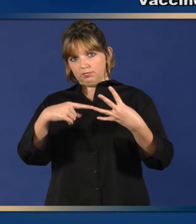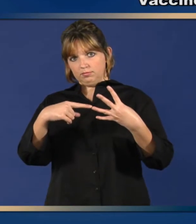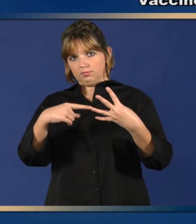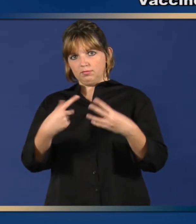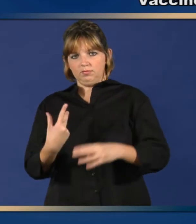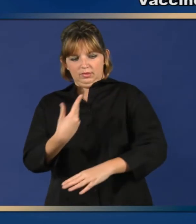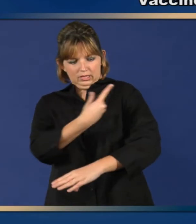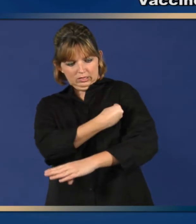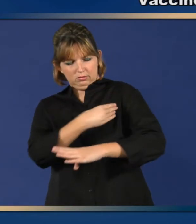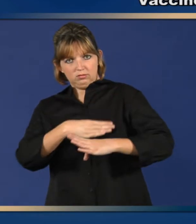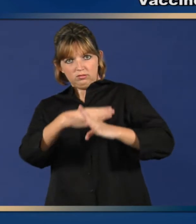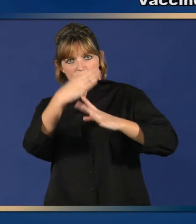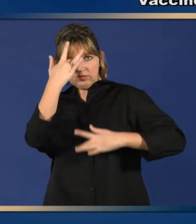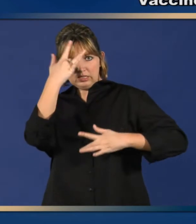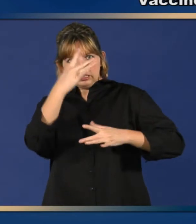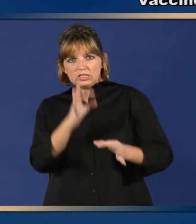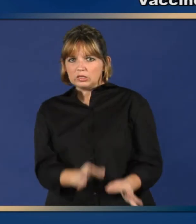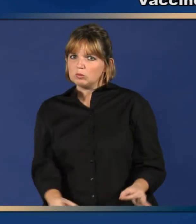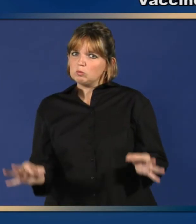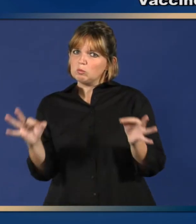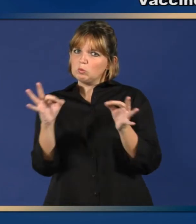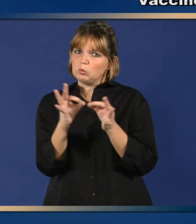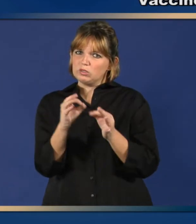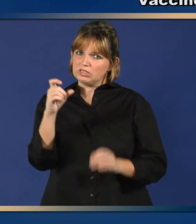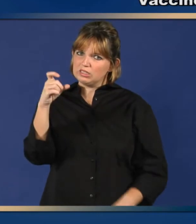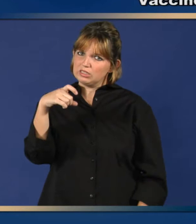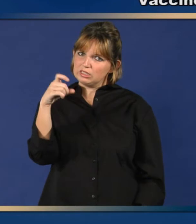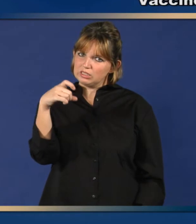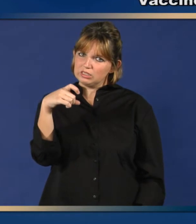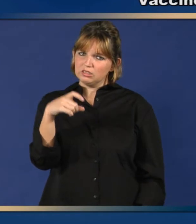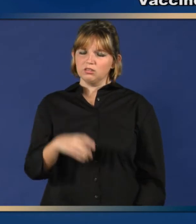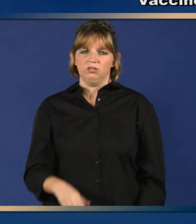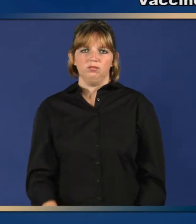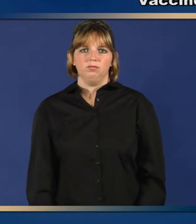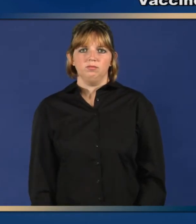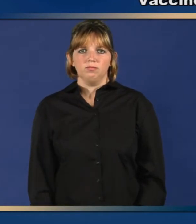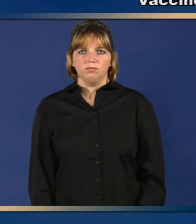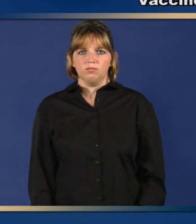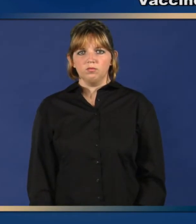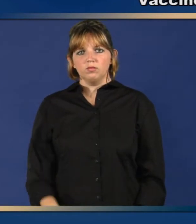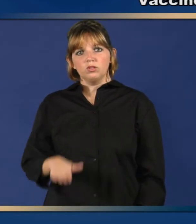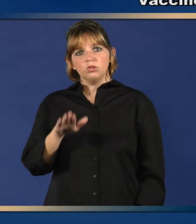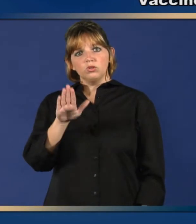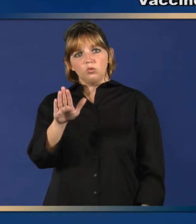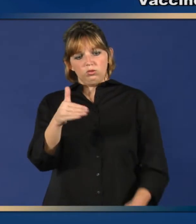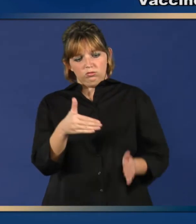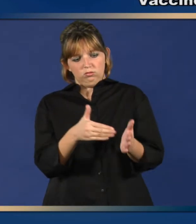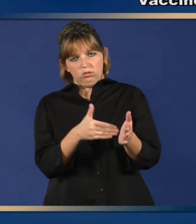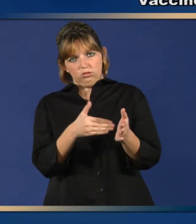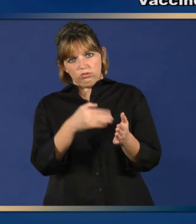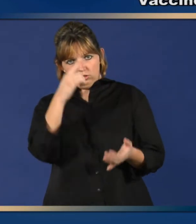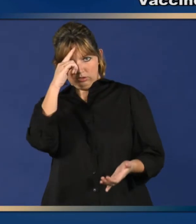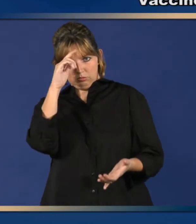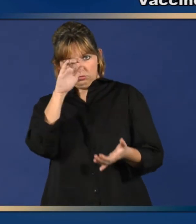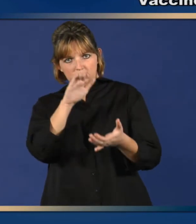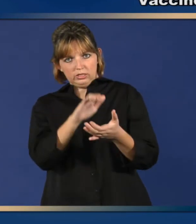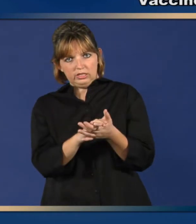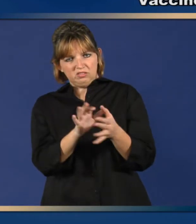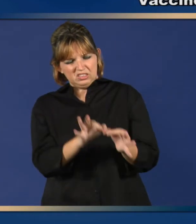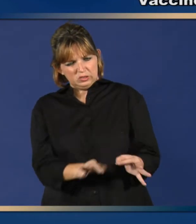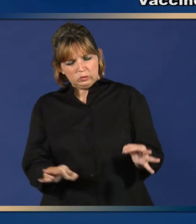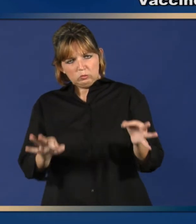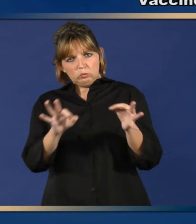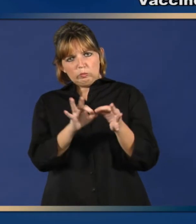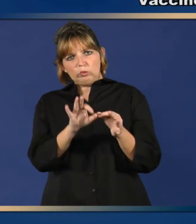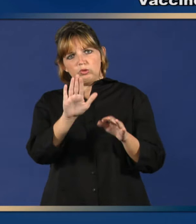Vaccines are necessary. Your pediatrician believes that your children should receive all